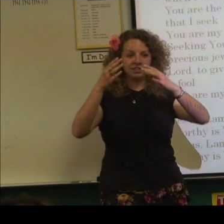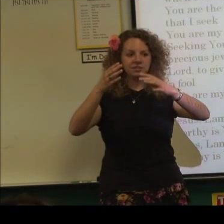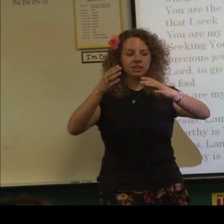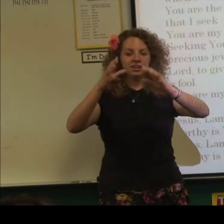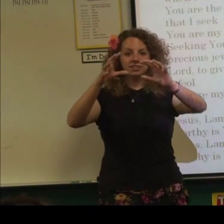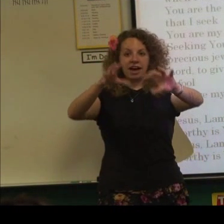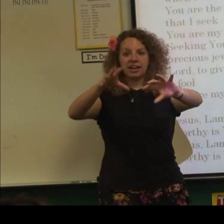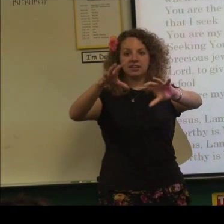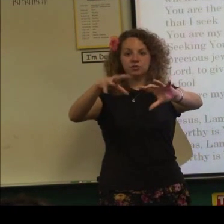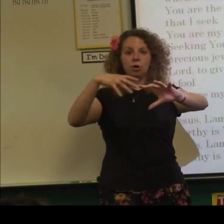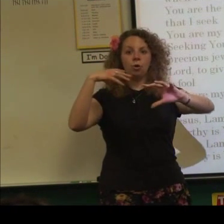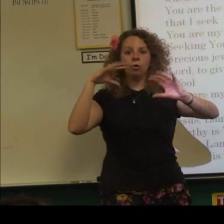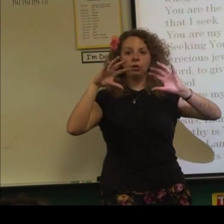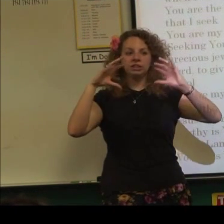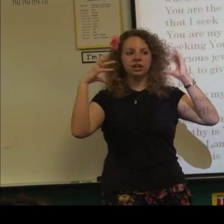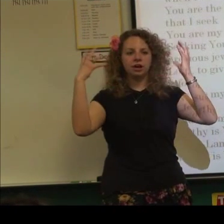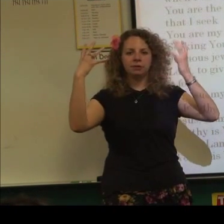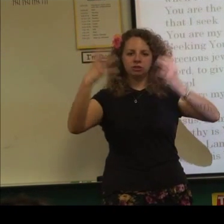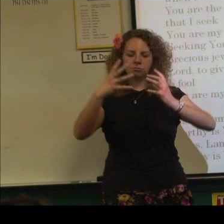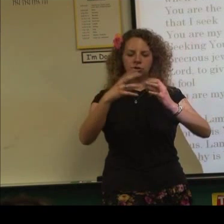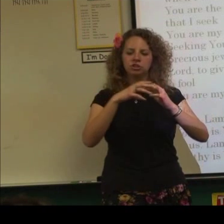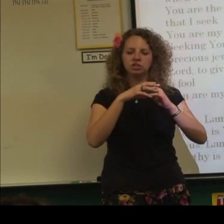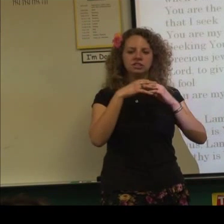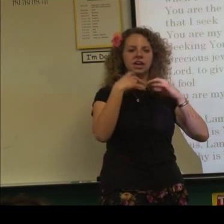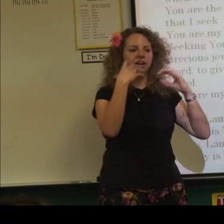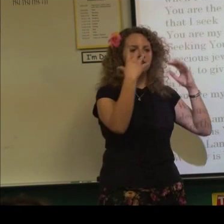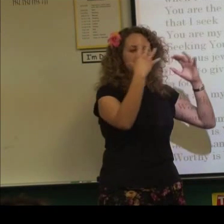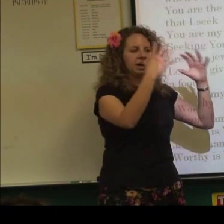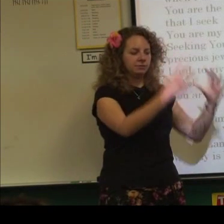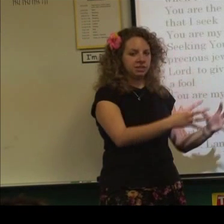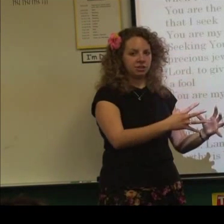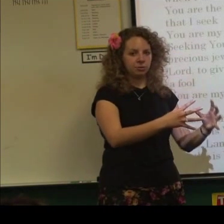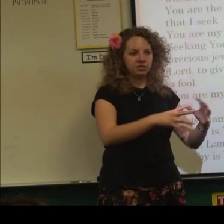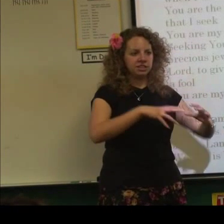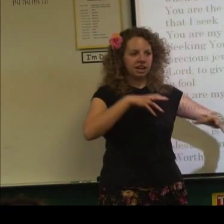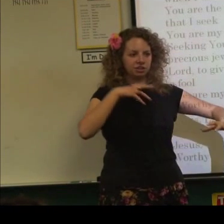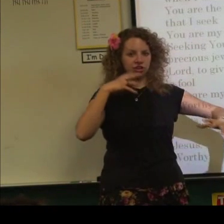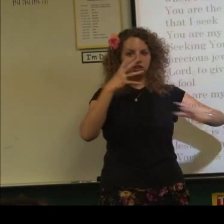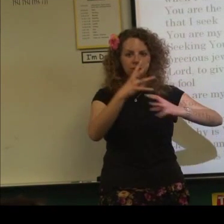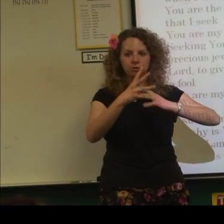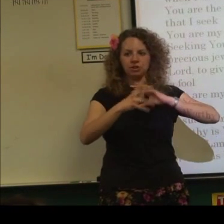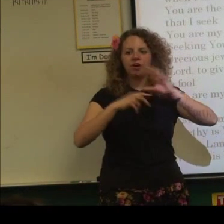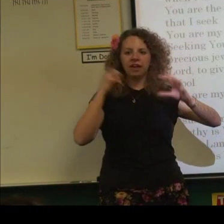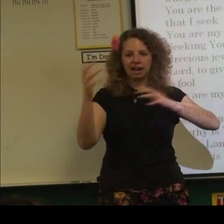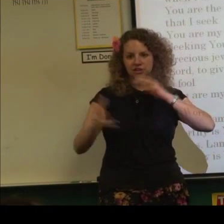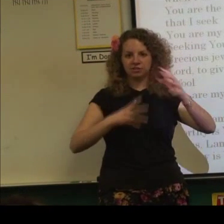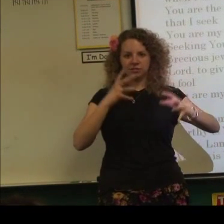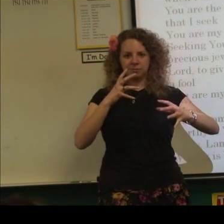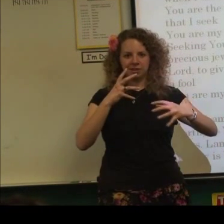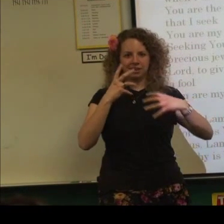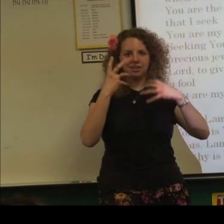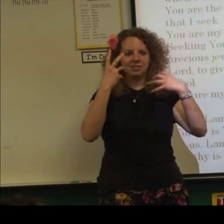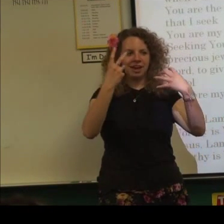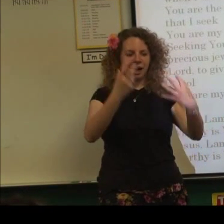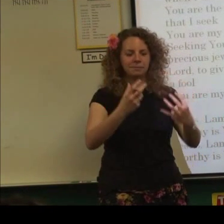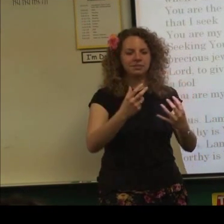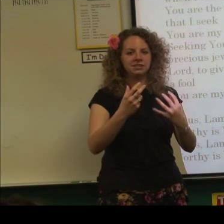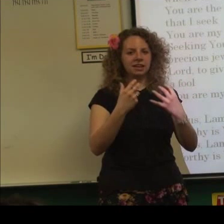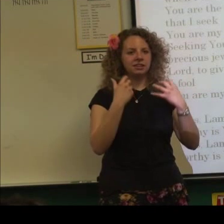gives a whole entire picture more than just like I'm saying the words. It actually shows all the action of something that happens that